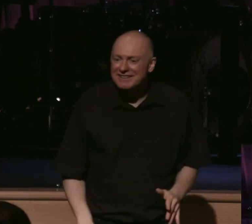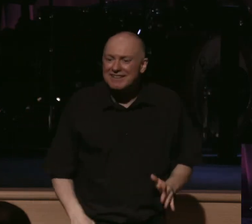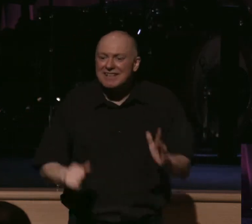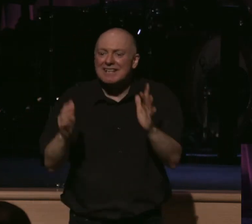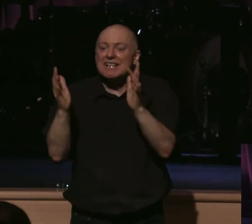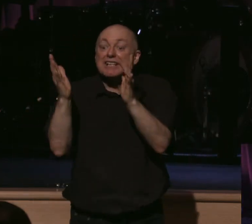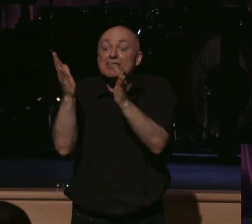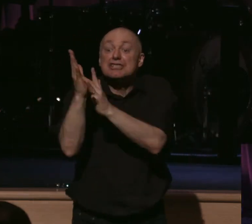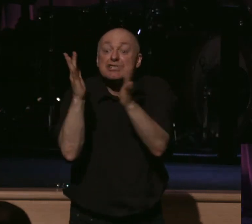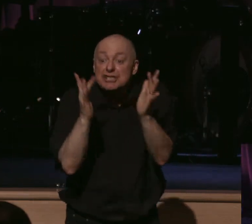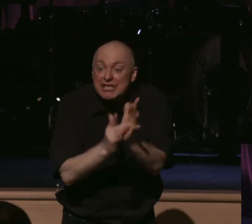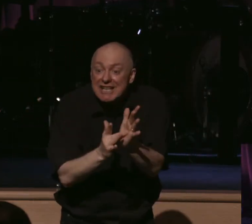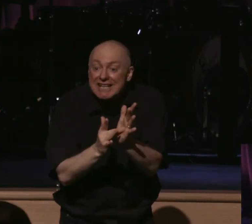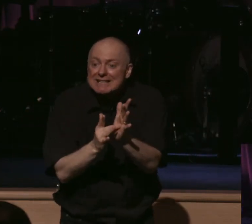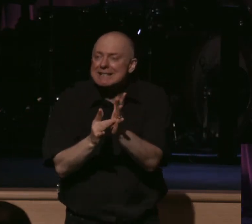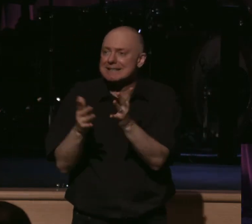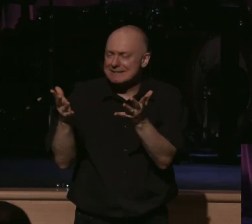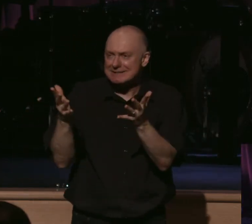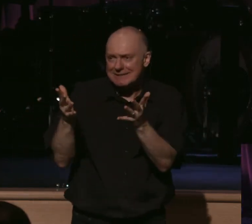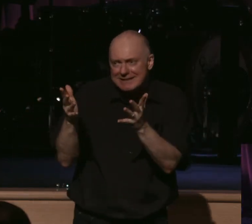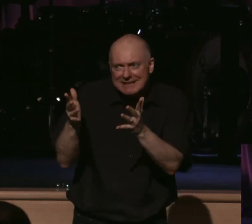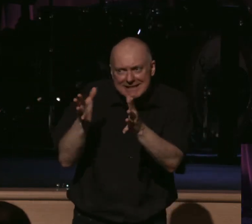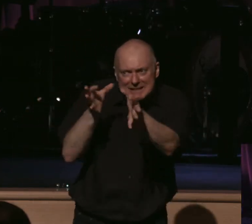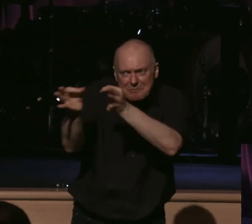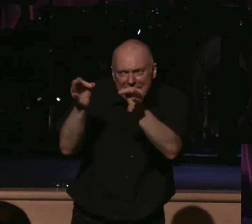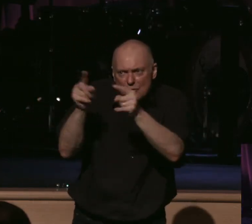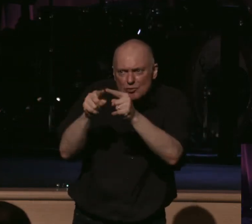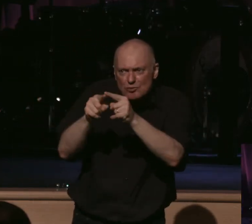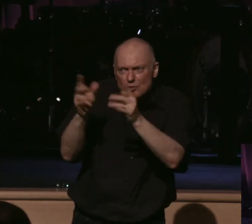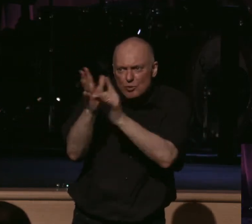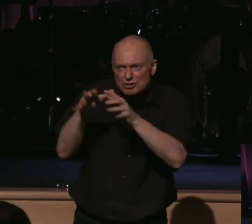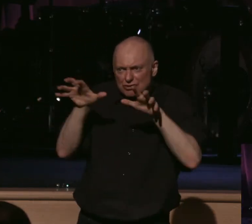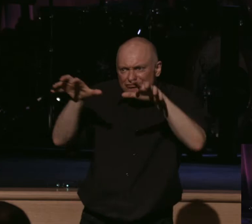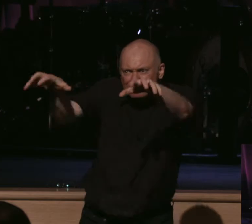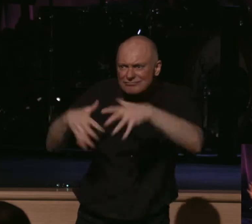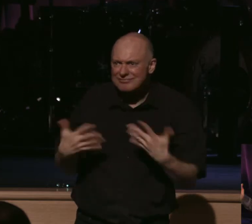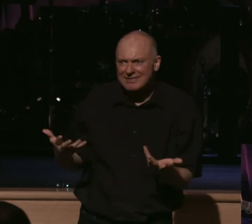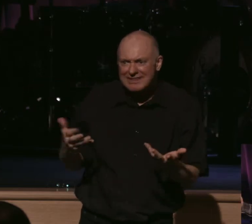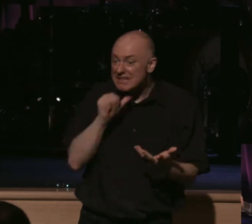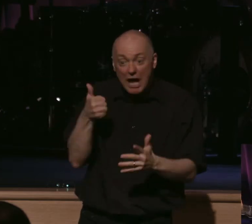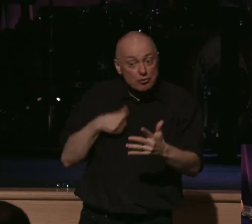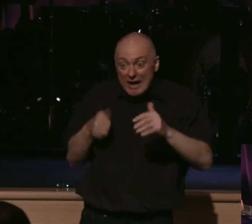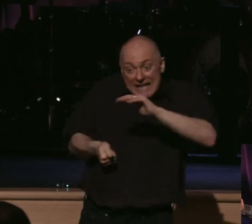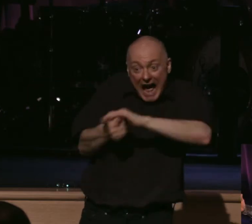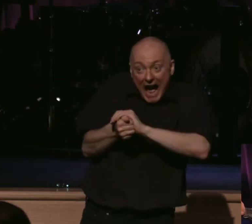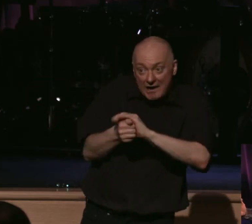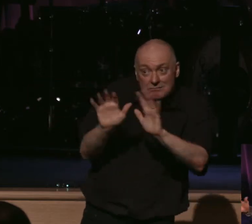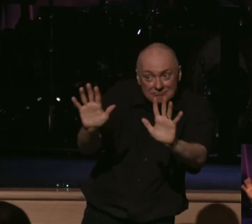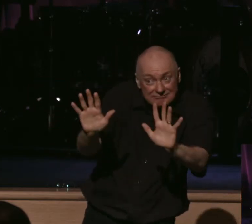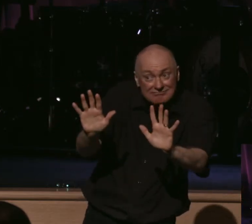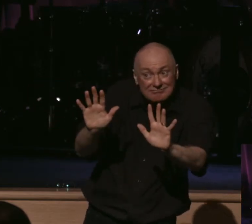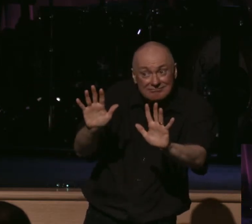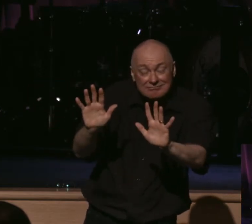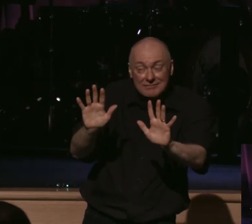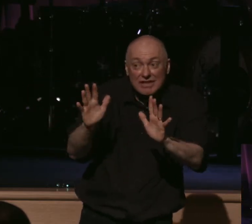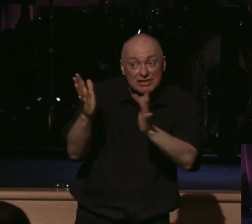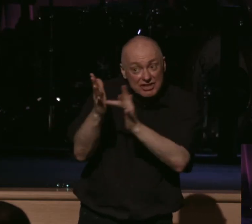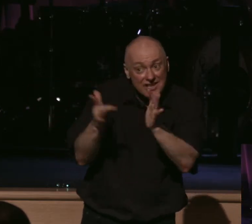is front-loading. He's not trying to hide the reality of what's going on. In fact, he's